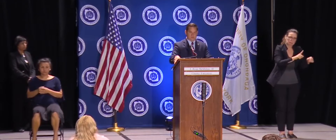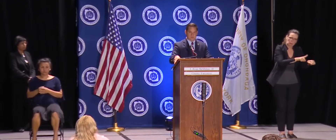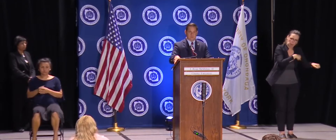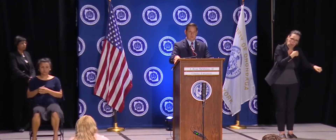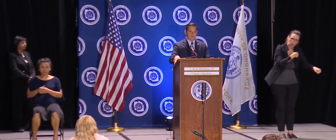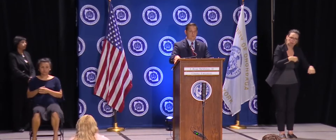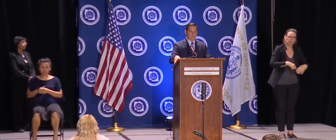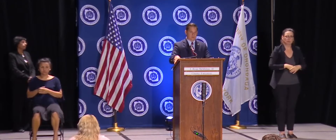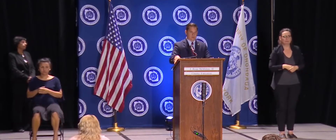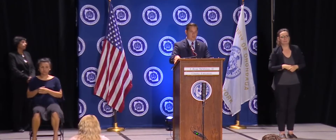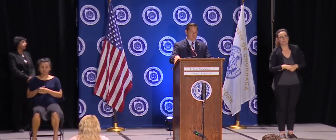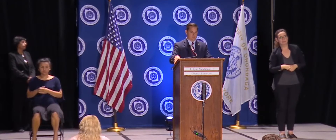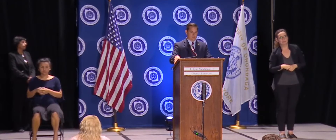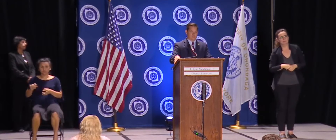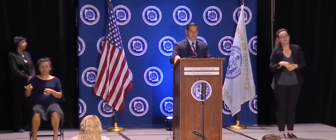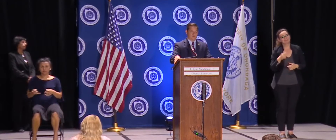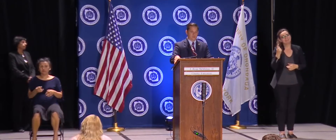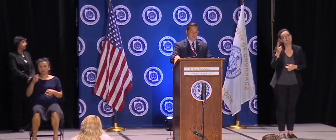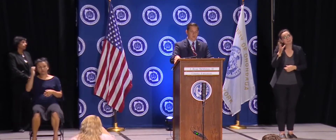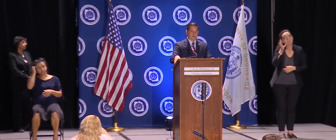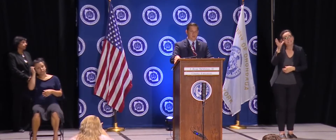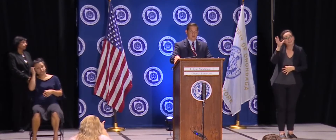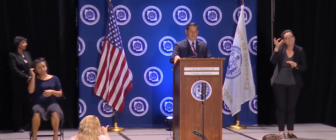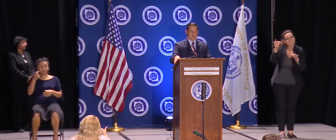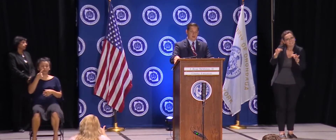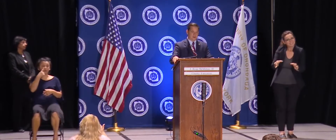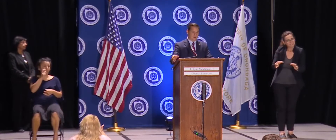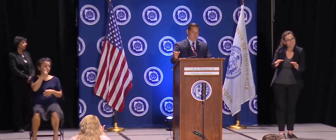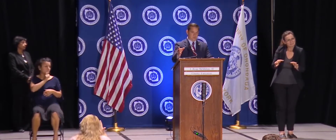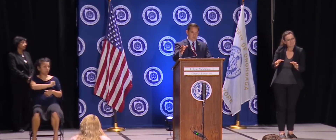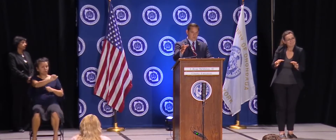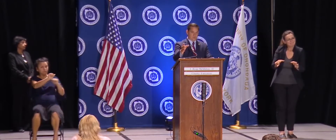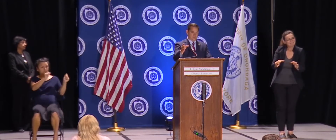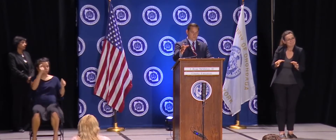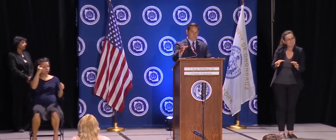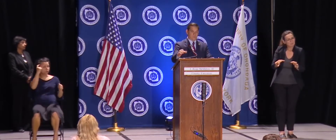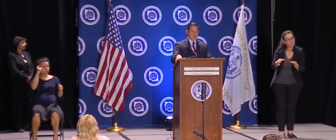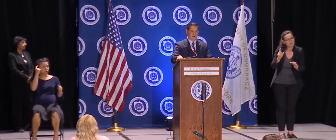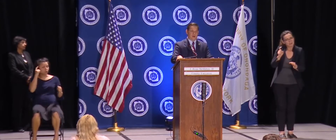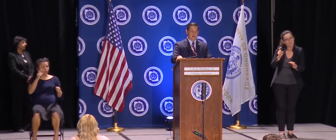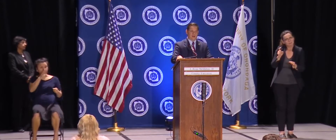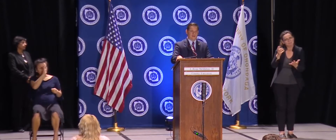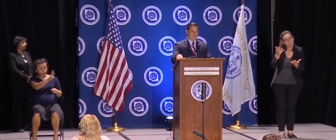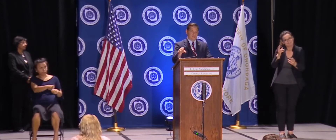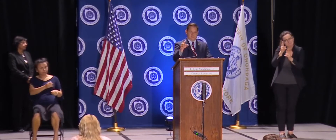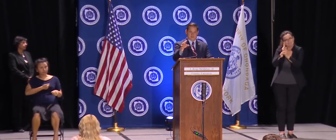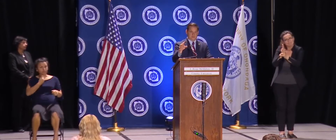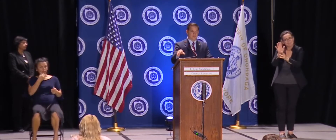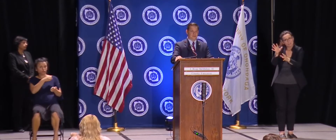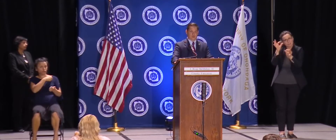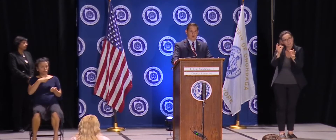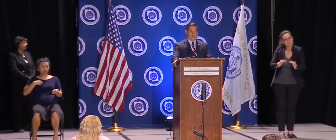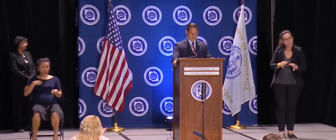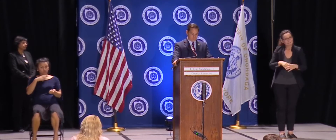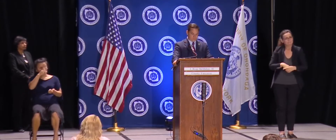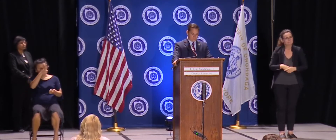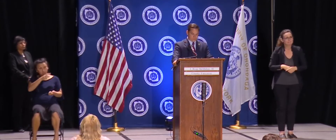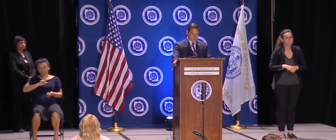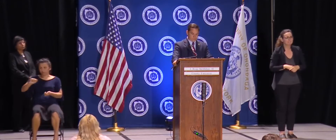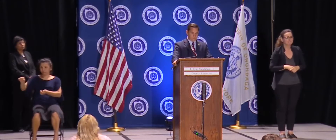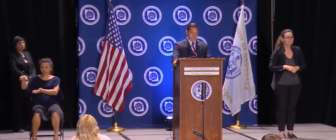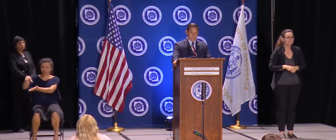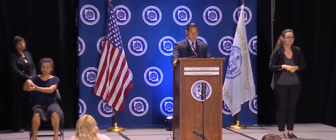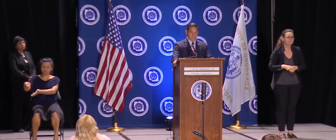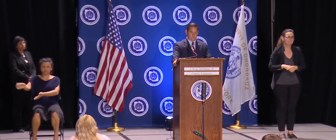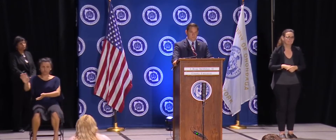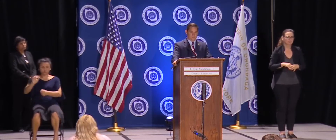parents, they're in charge of their children. They're their children. If they want to go to the pediatrician and have the test there, that's their call. Would